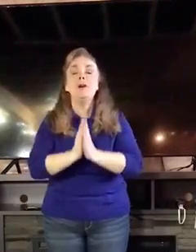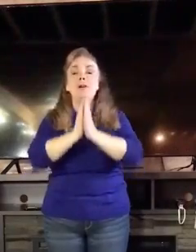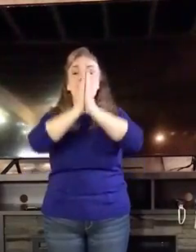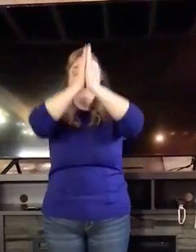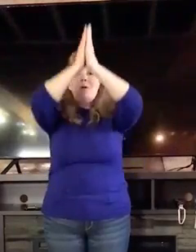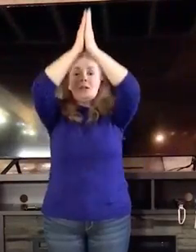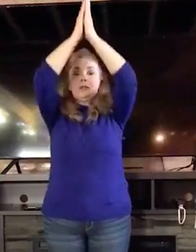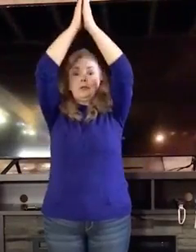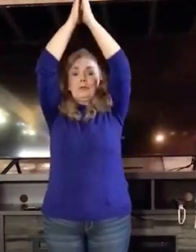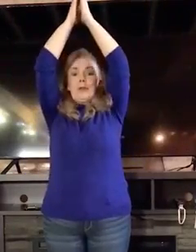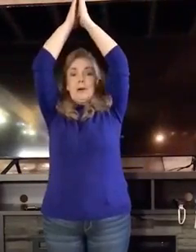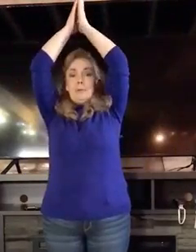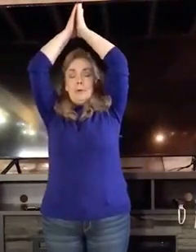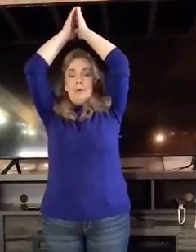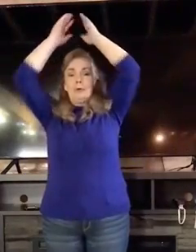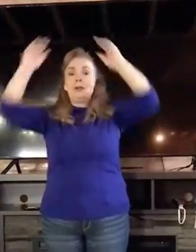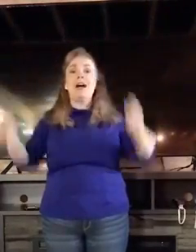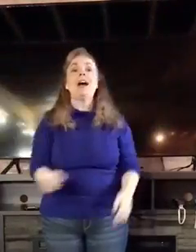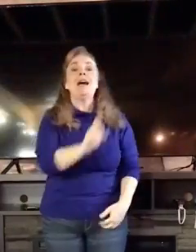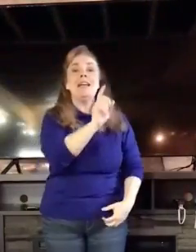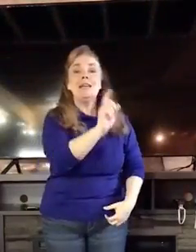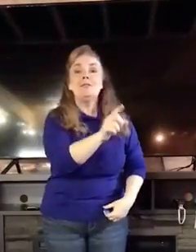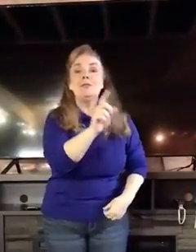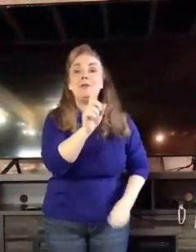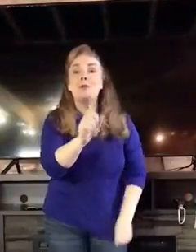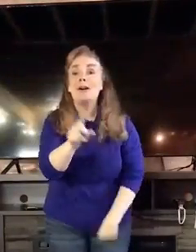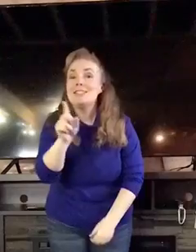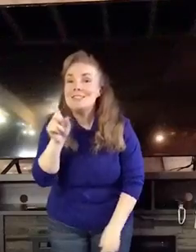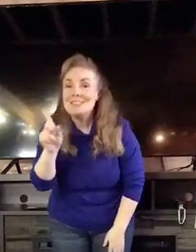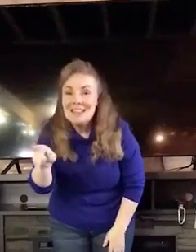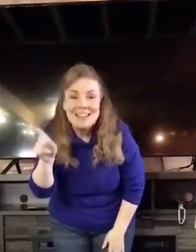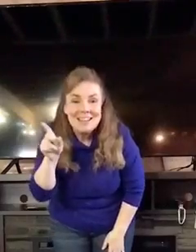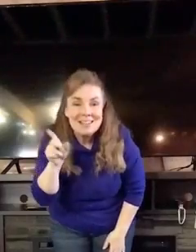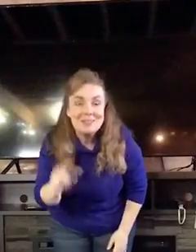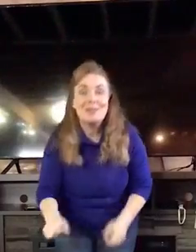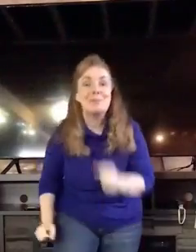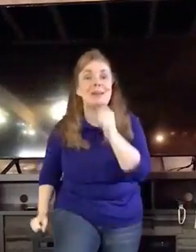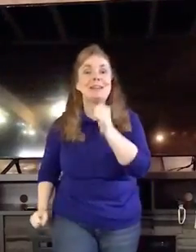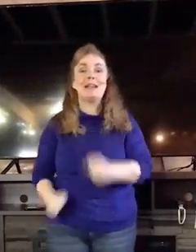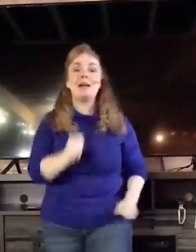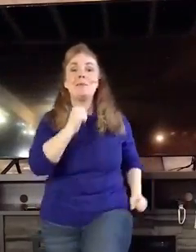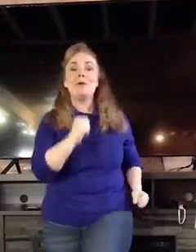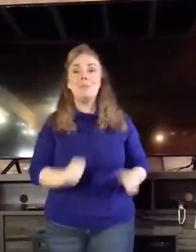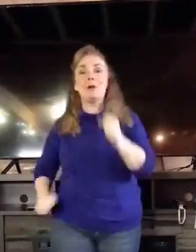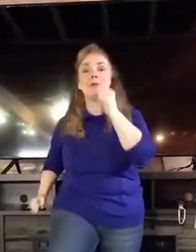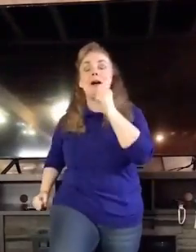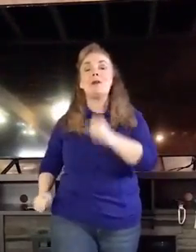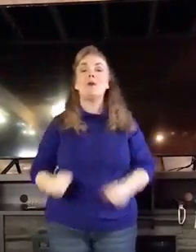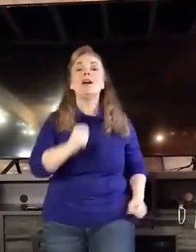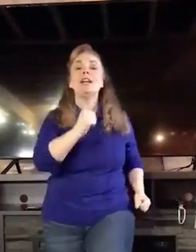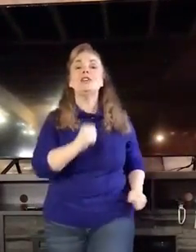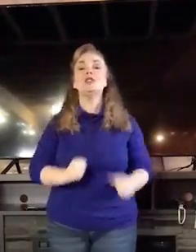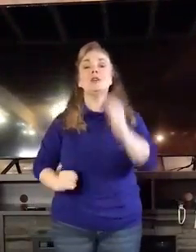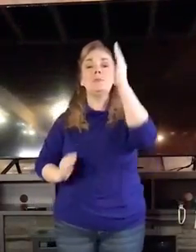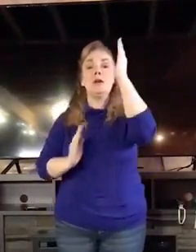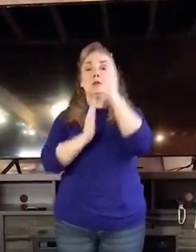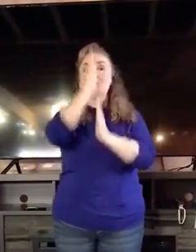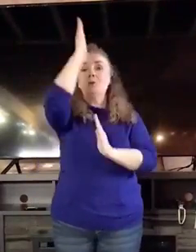we're going to the moon. If you want to take a trip, climb aboard my rocket ship. Zoom,